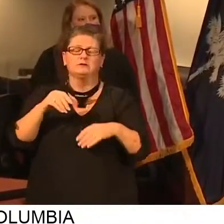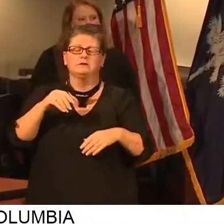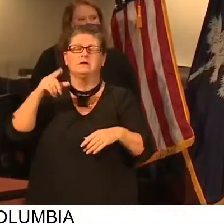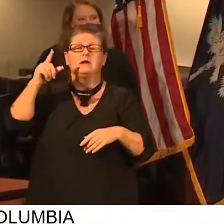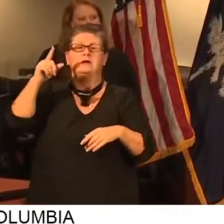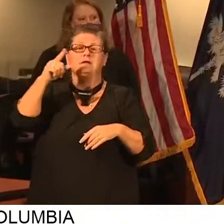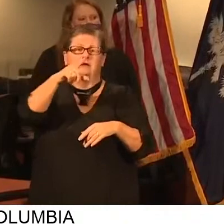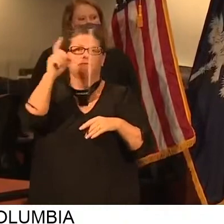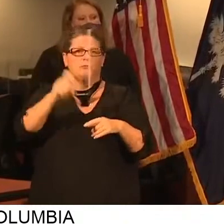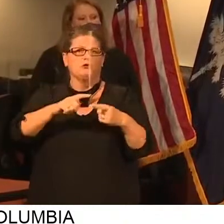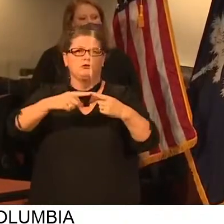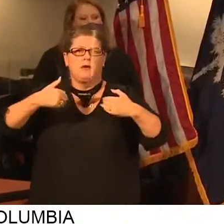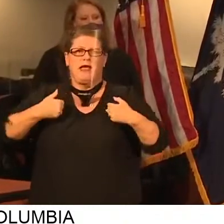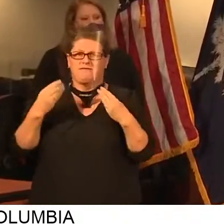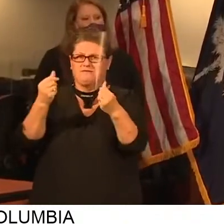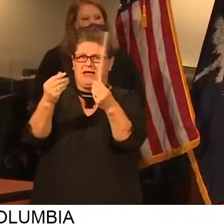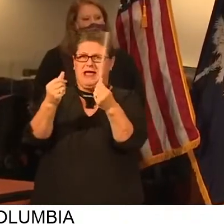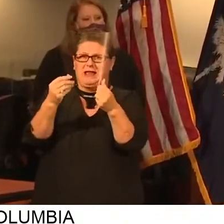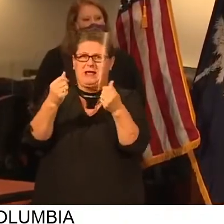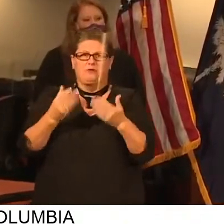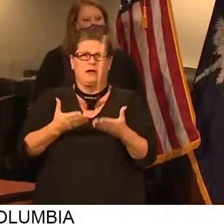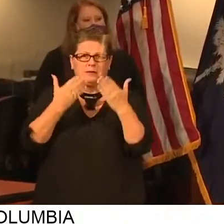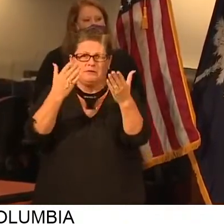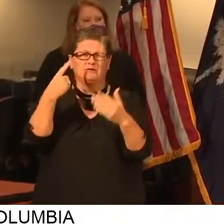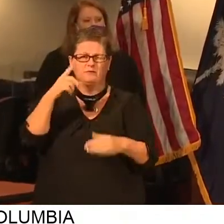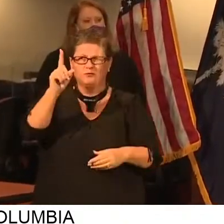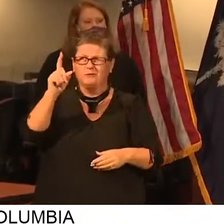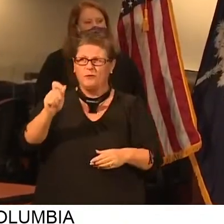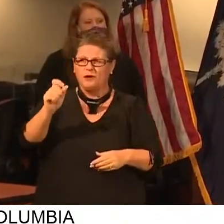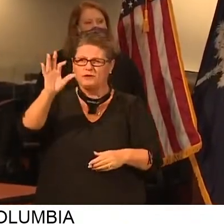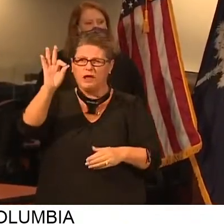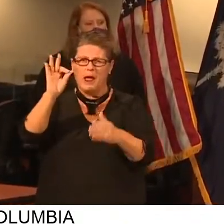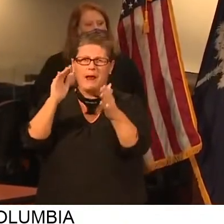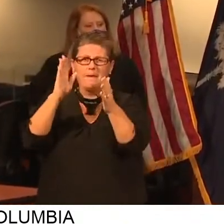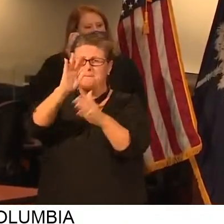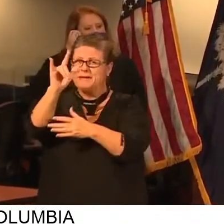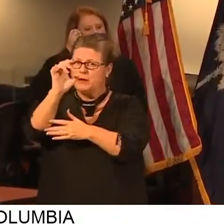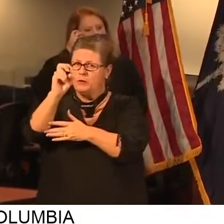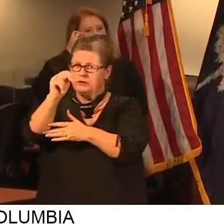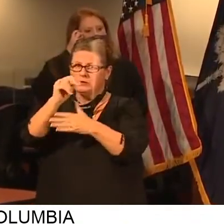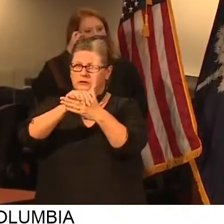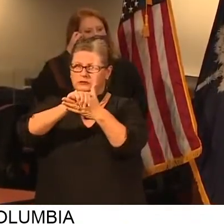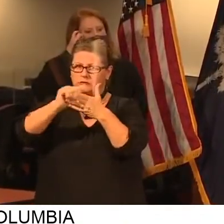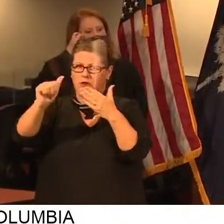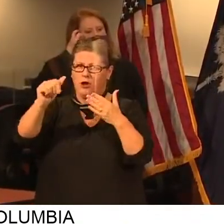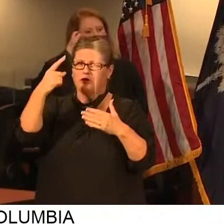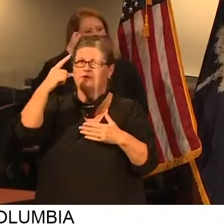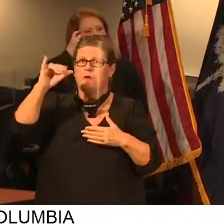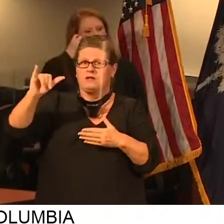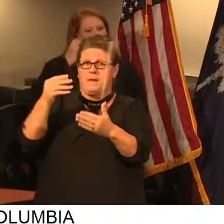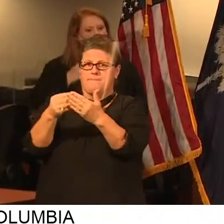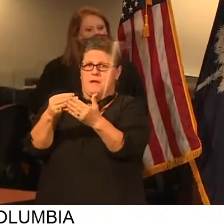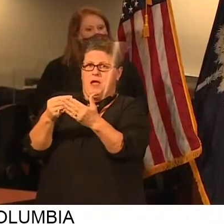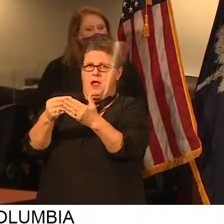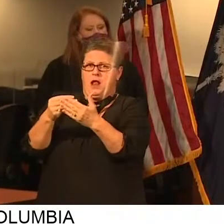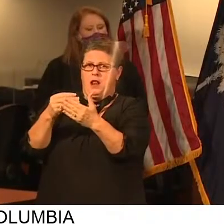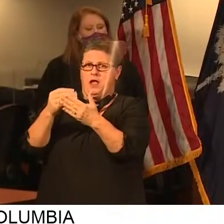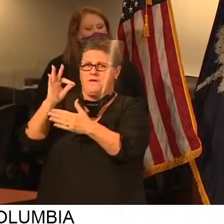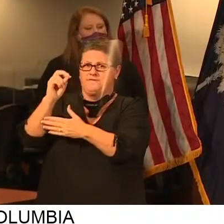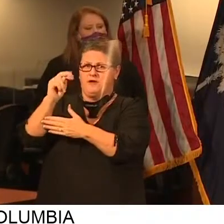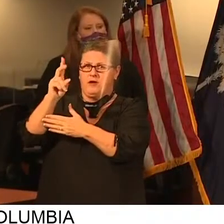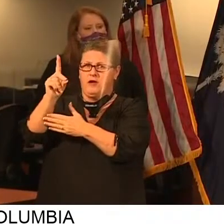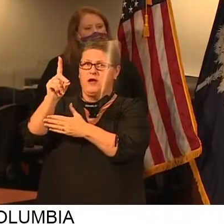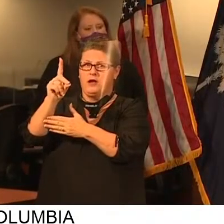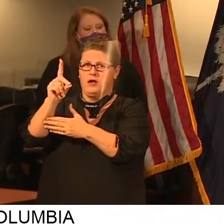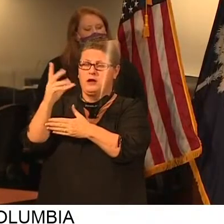recommendations to my office for the $1.9 billion coronavirus relief fund that included